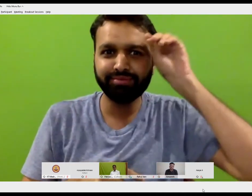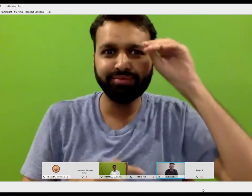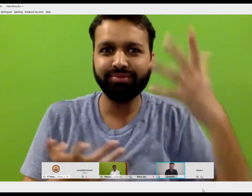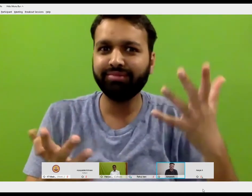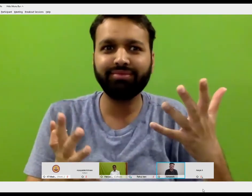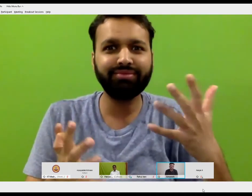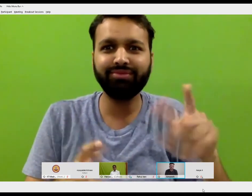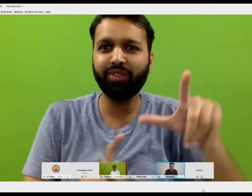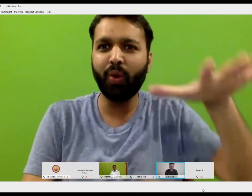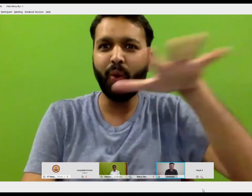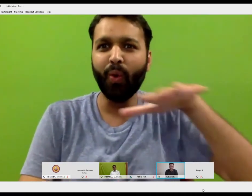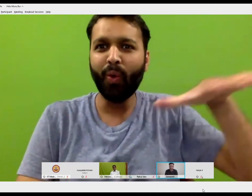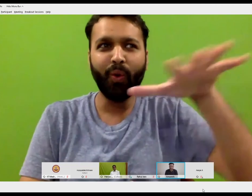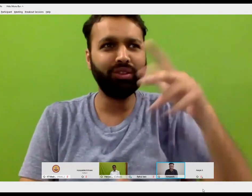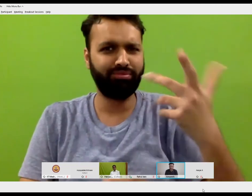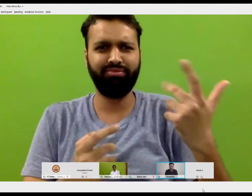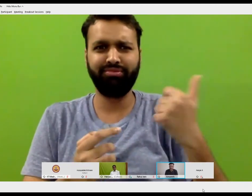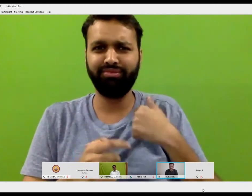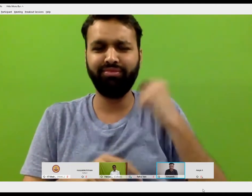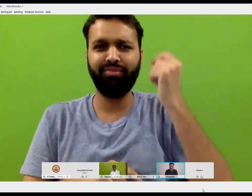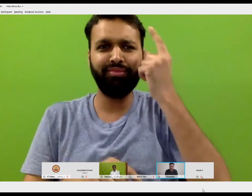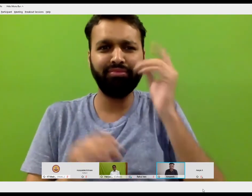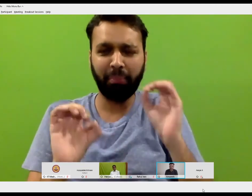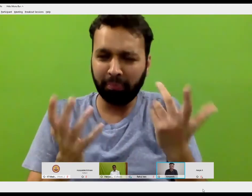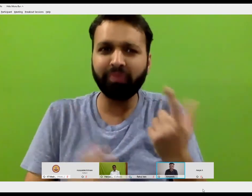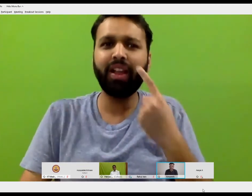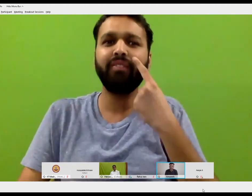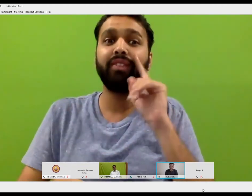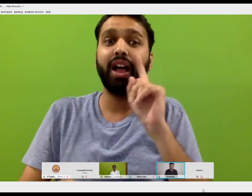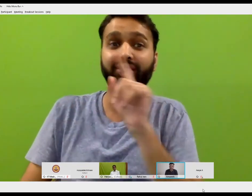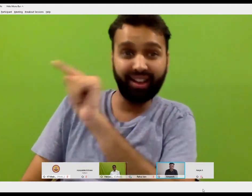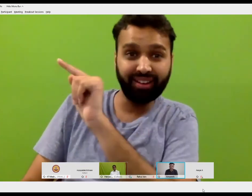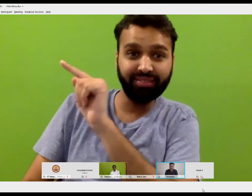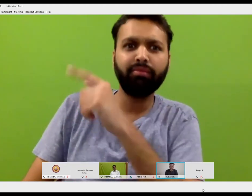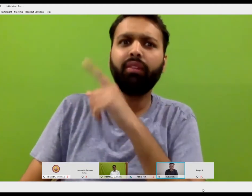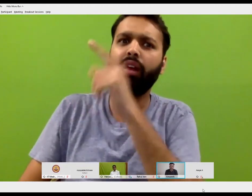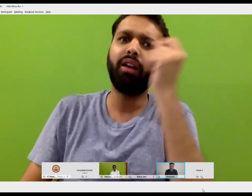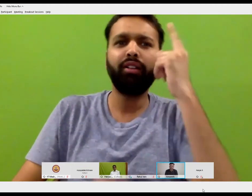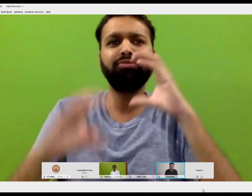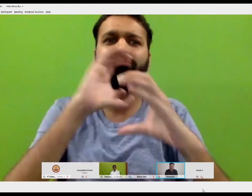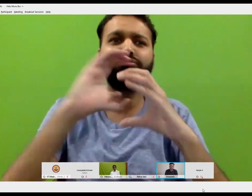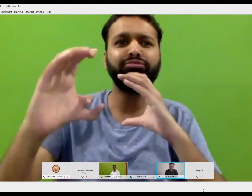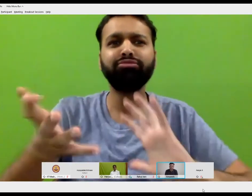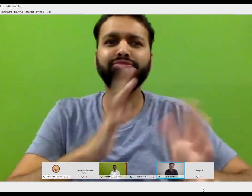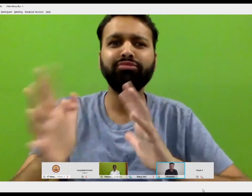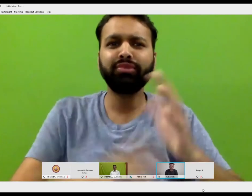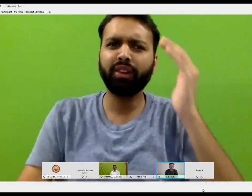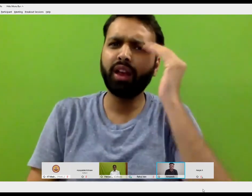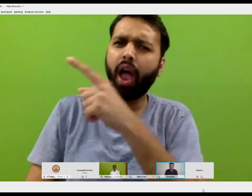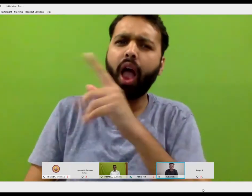I just couldn't understand what the local sign language at that time. But my father was able to